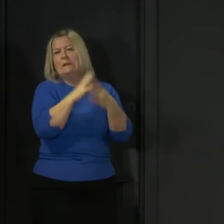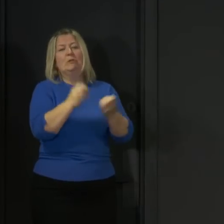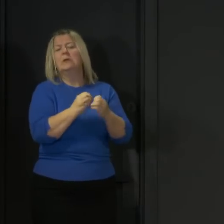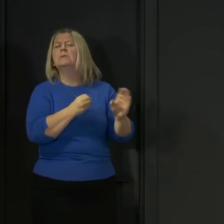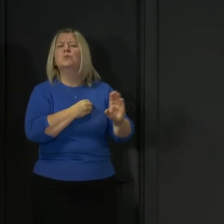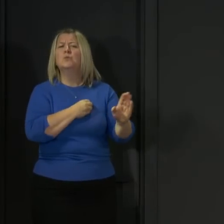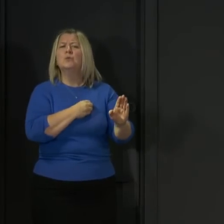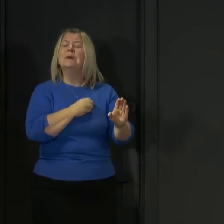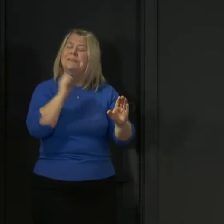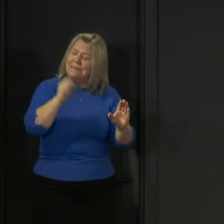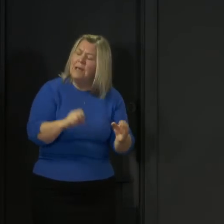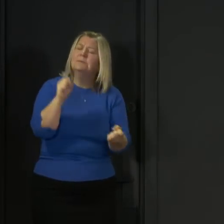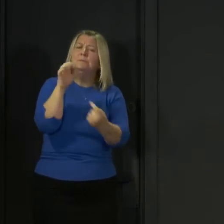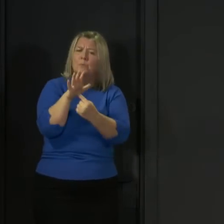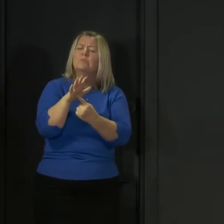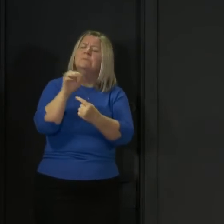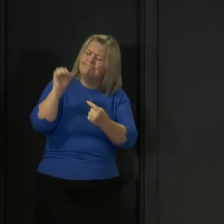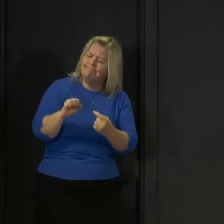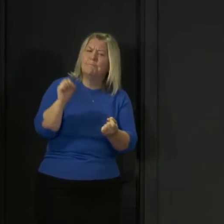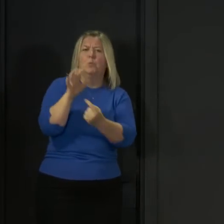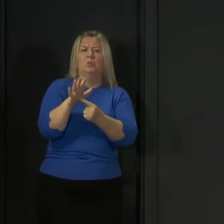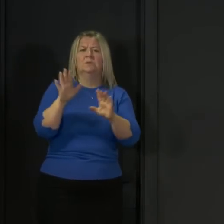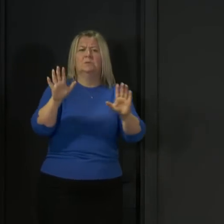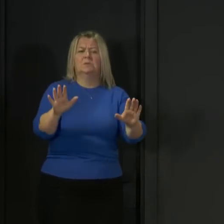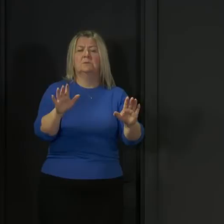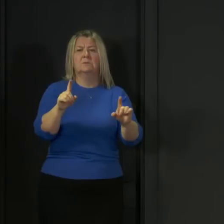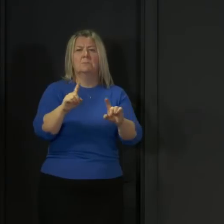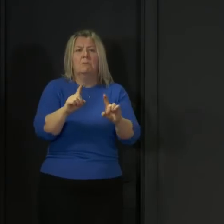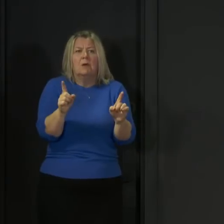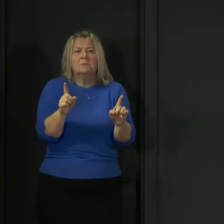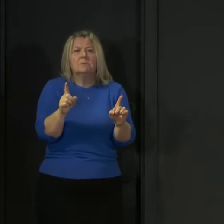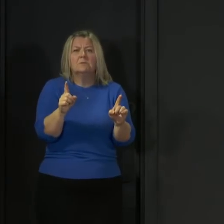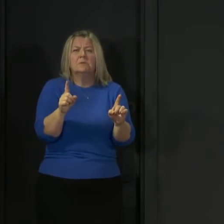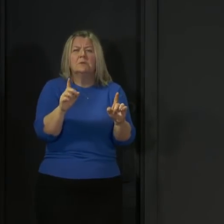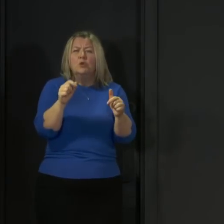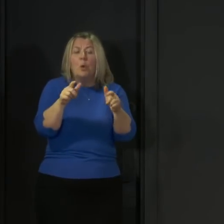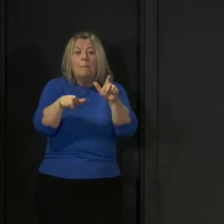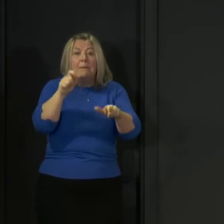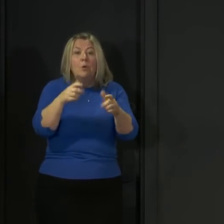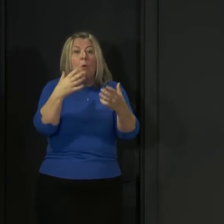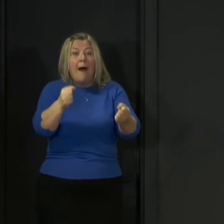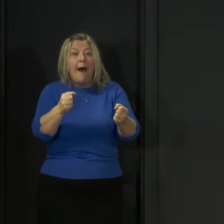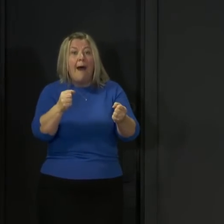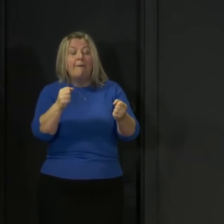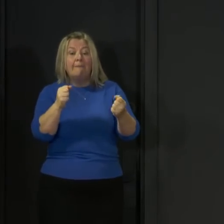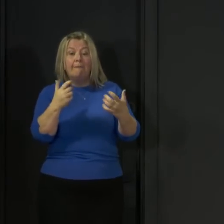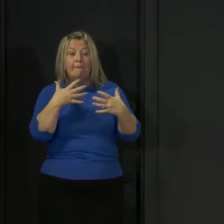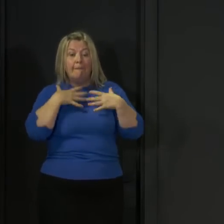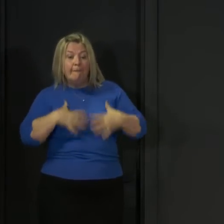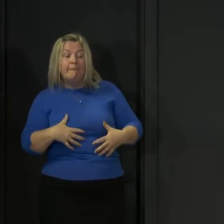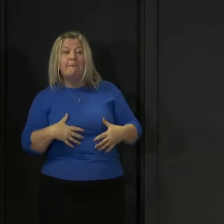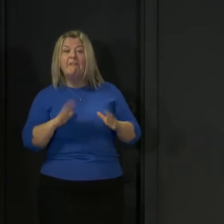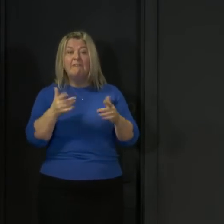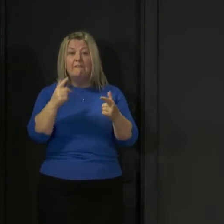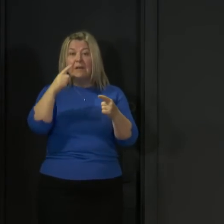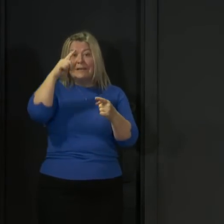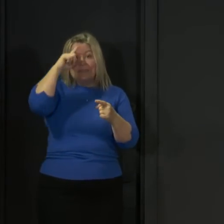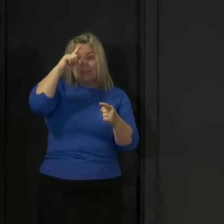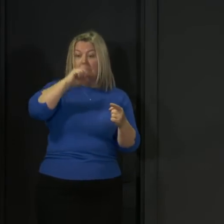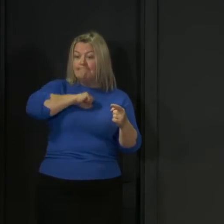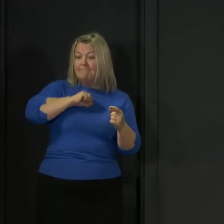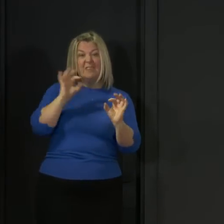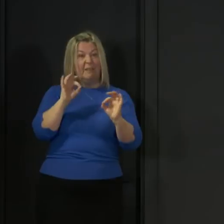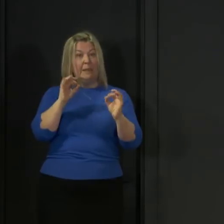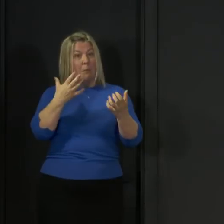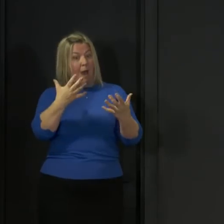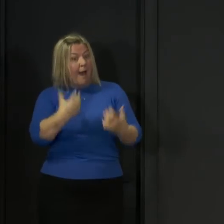important, we do know that testing of asymptomatic people, people who are not displaying the kind of symptoms that we've spoken